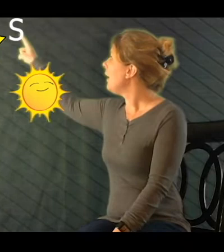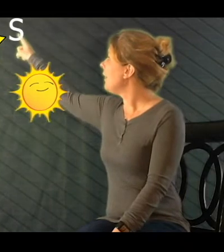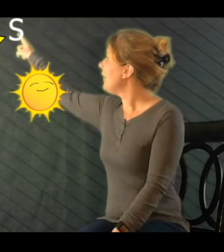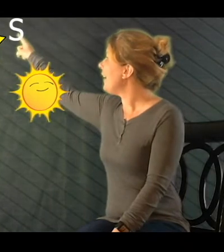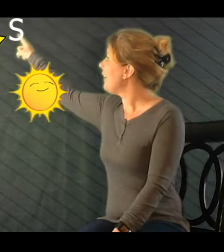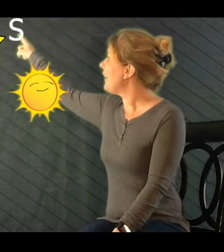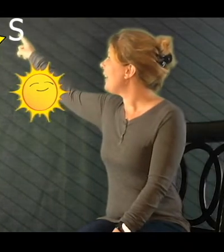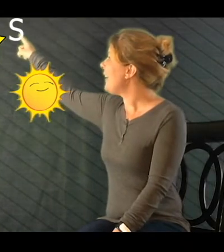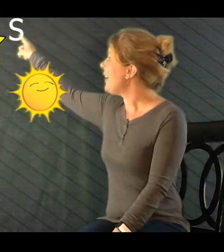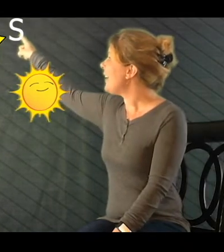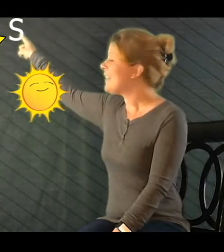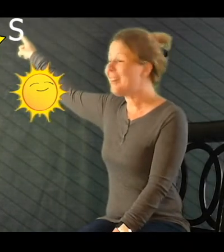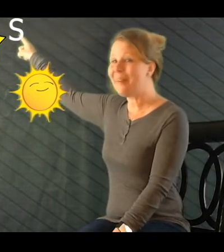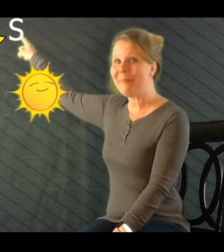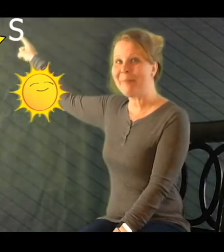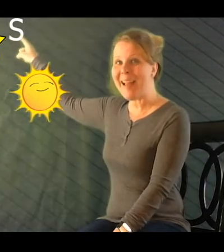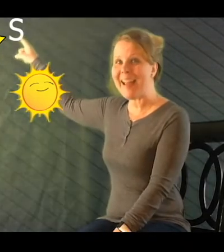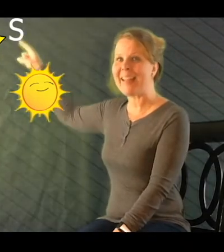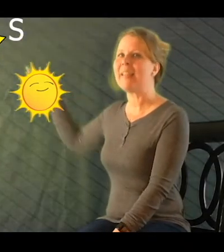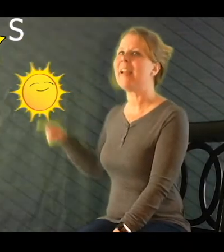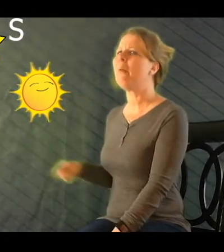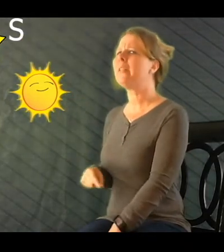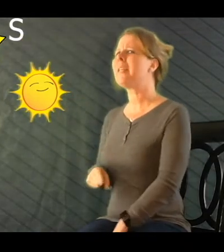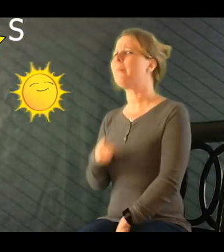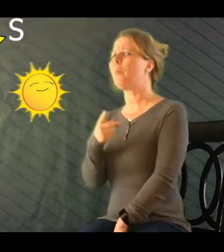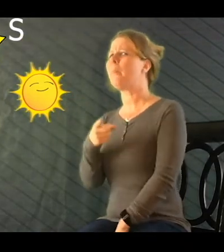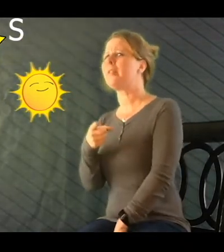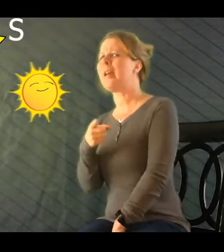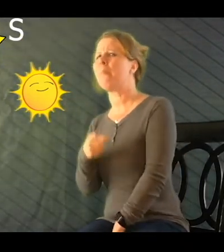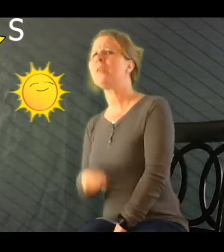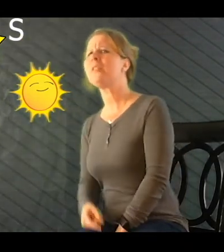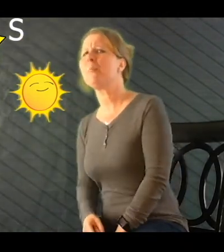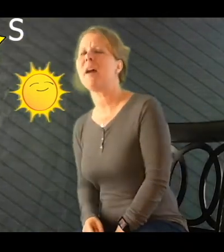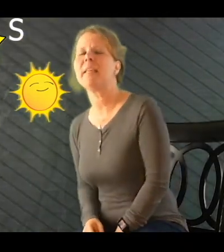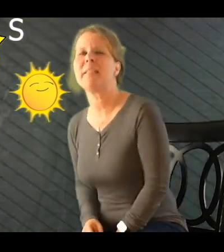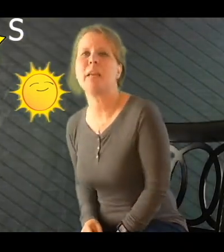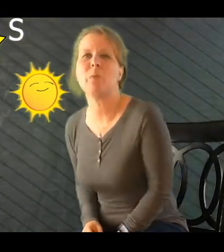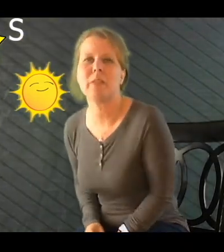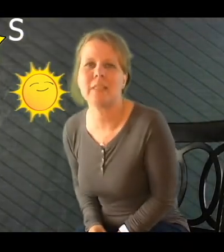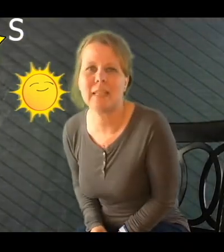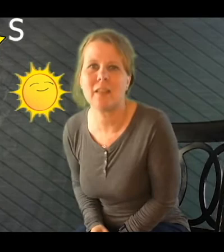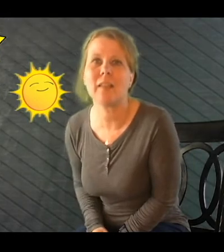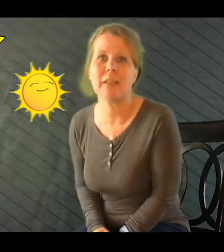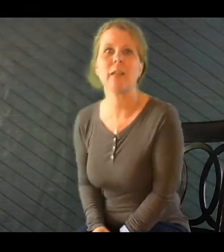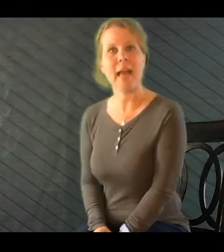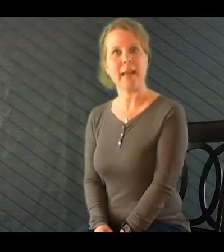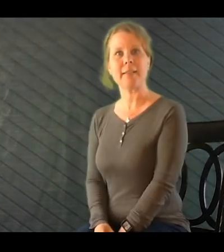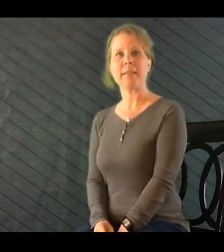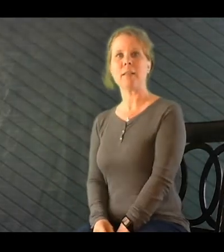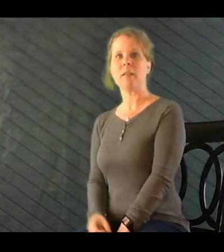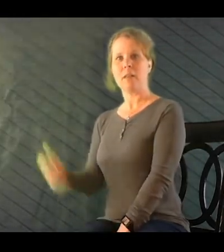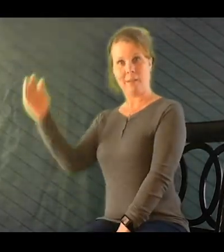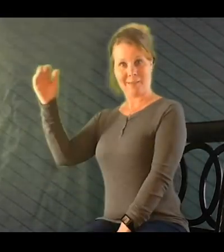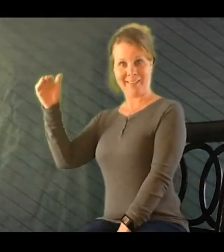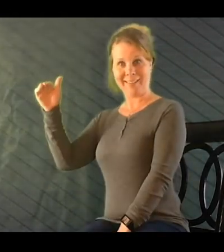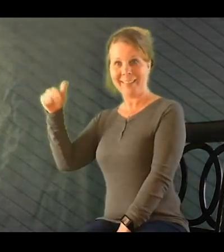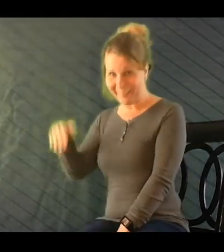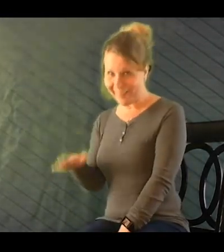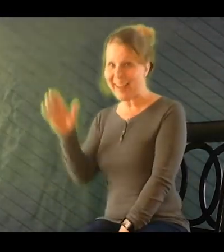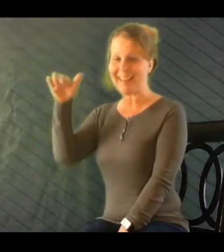There it is. You're right. Tell me one more time. What does your body say when you see the letter S? You're right.